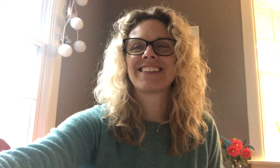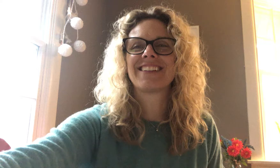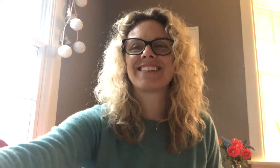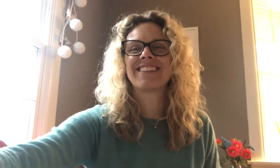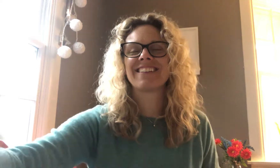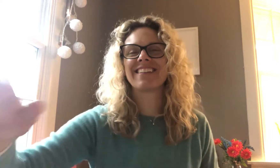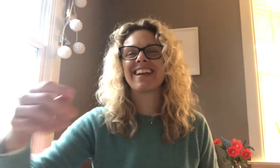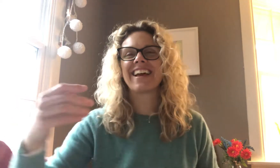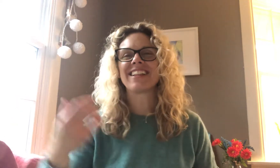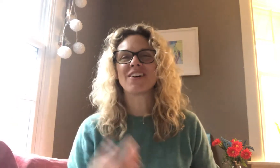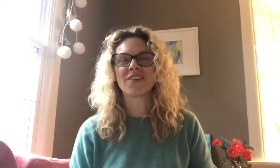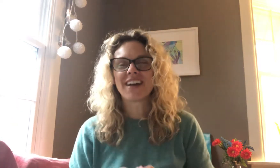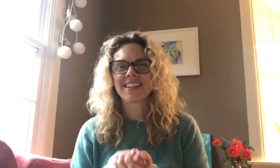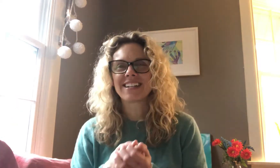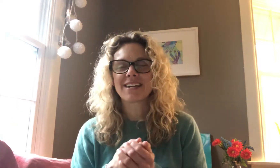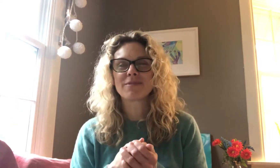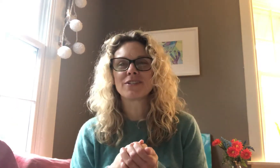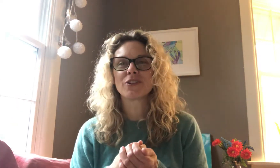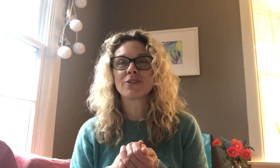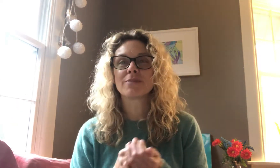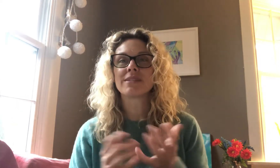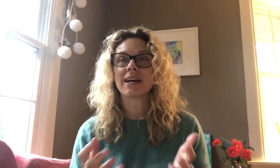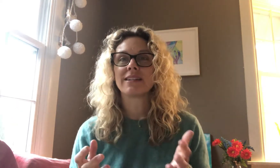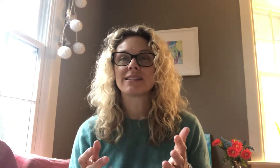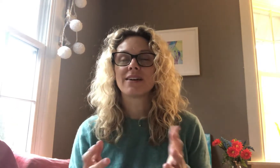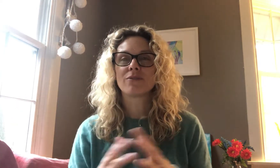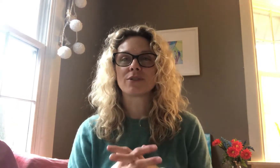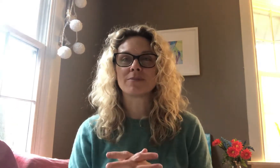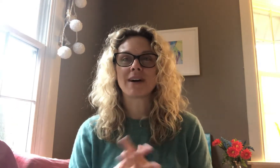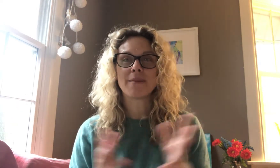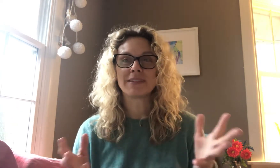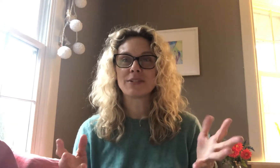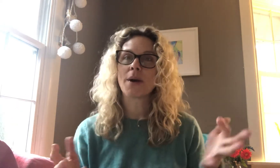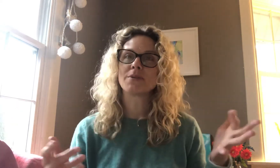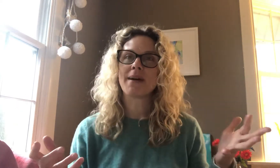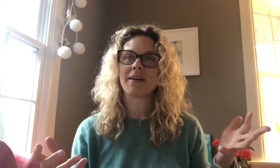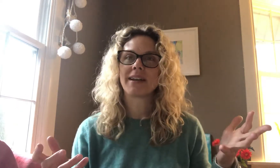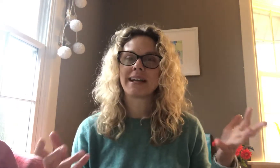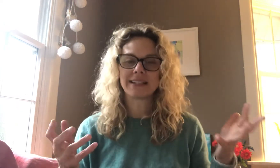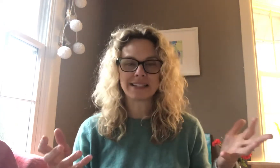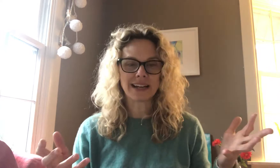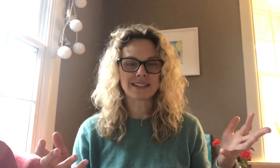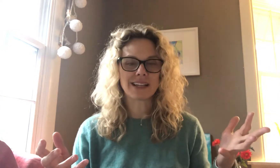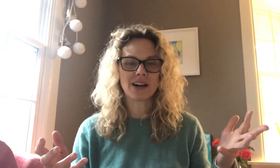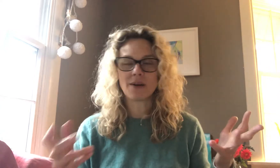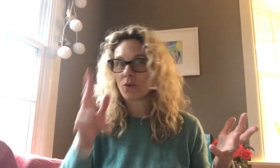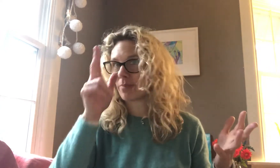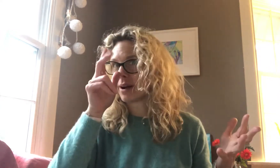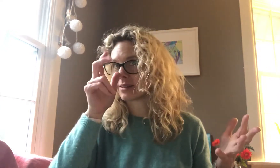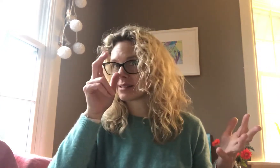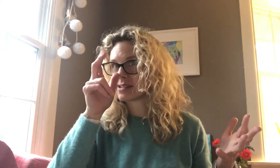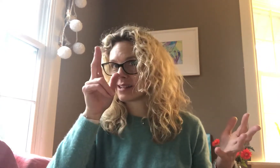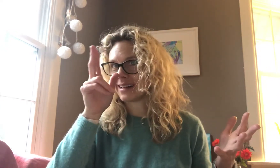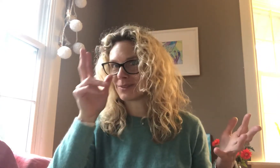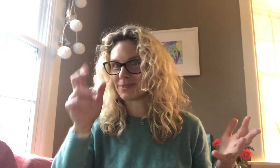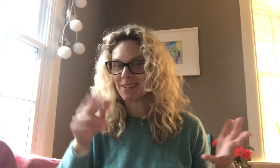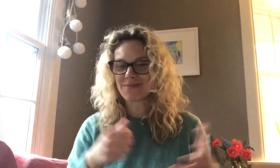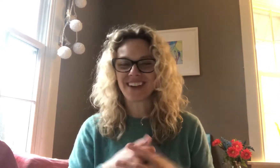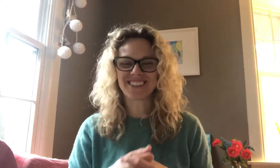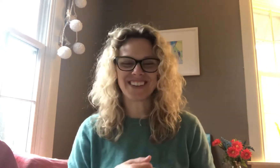Hello. Today I'm going to show you some signs for some commonly talked about insects or bugs as we sometimes call